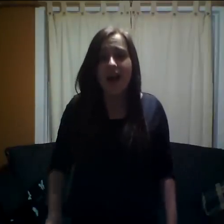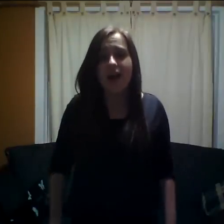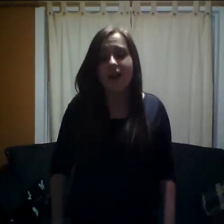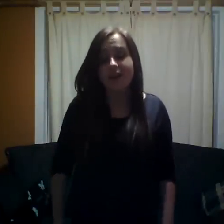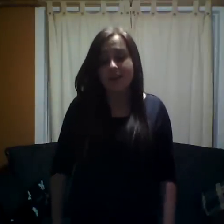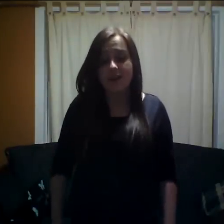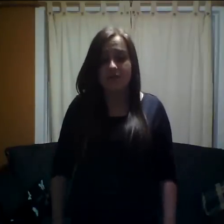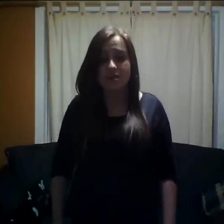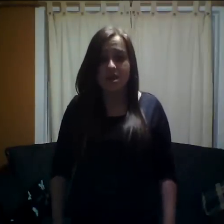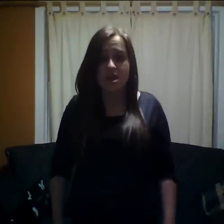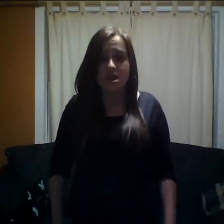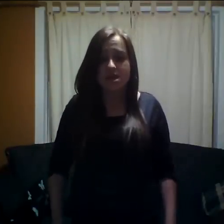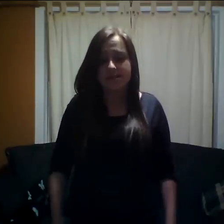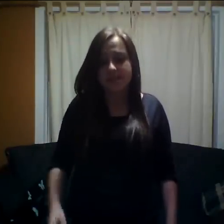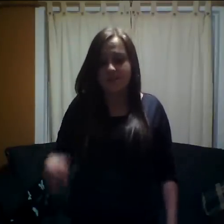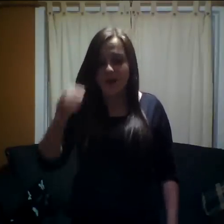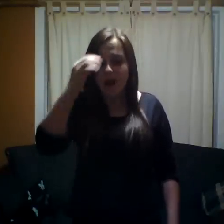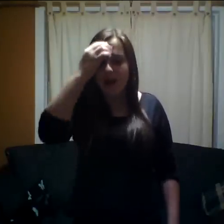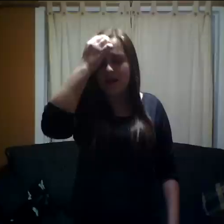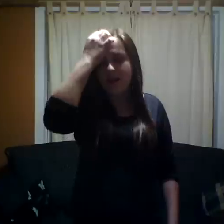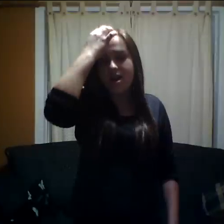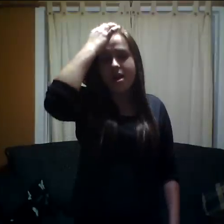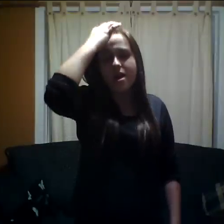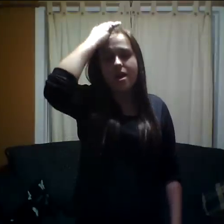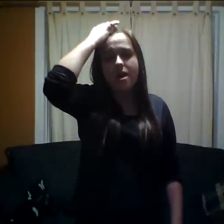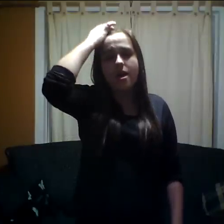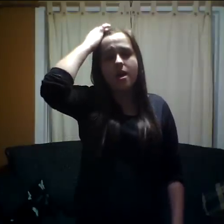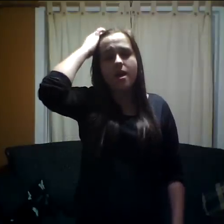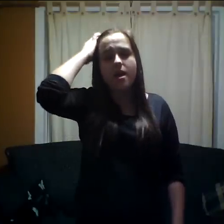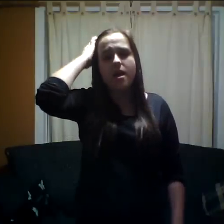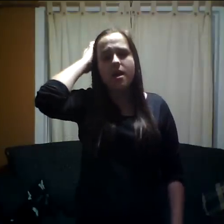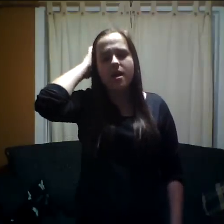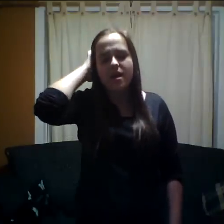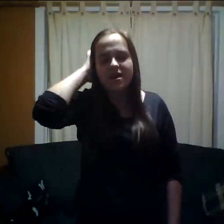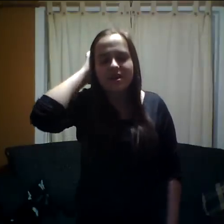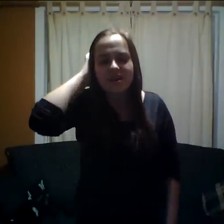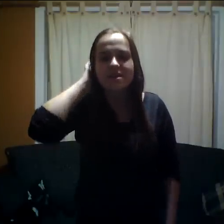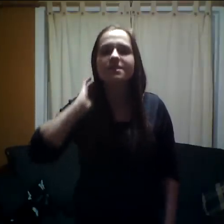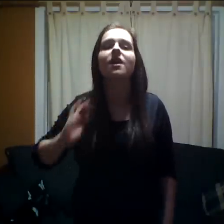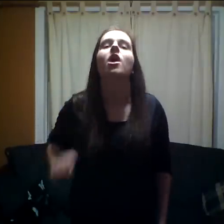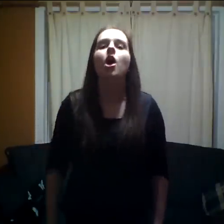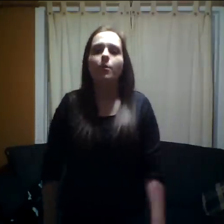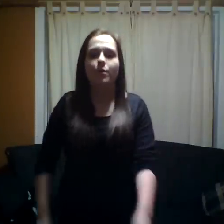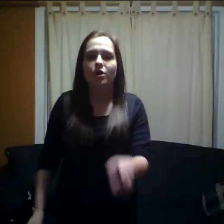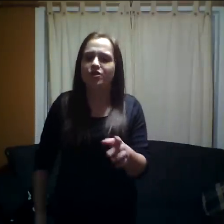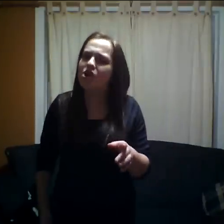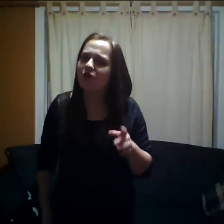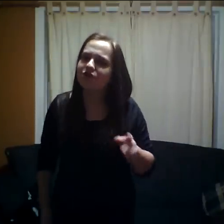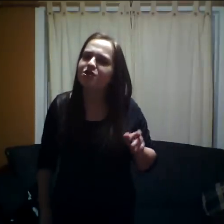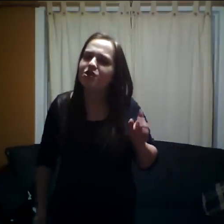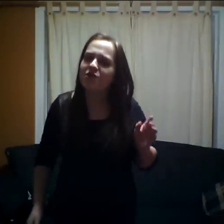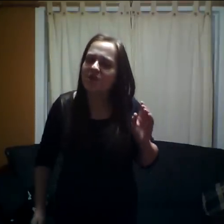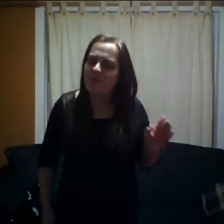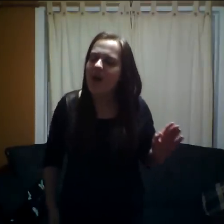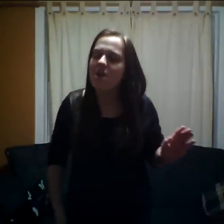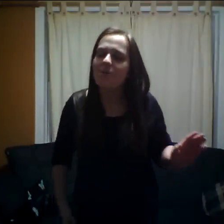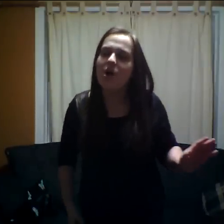and a heaviness in my head. But don't you remember?